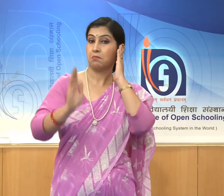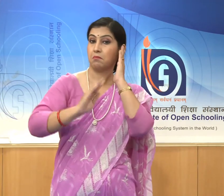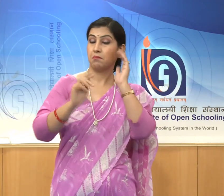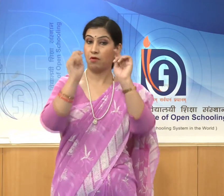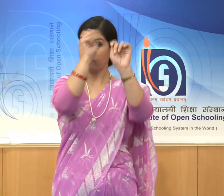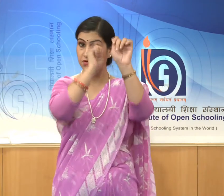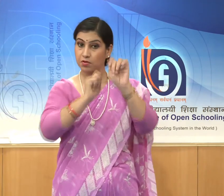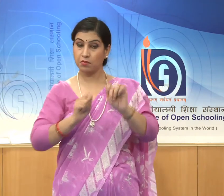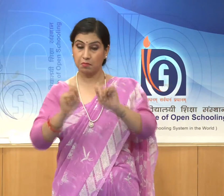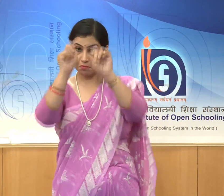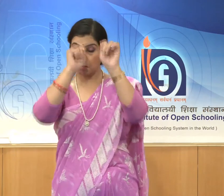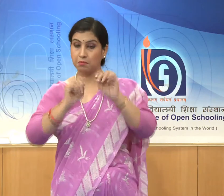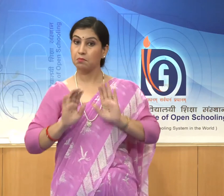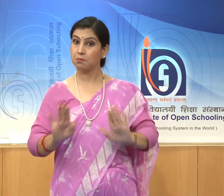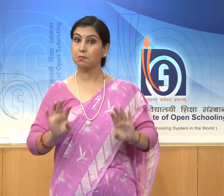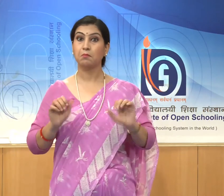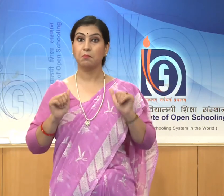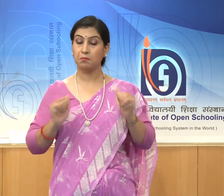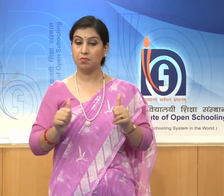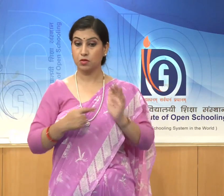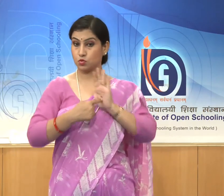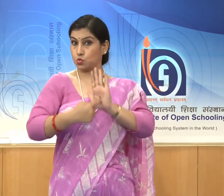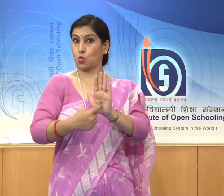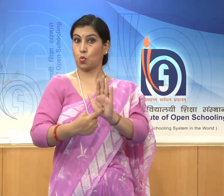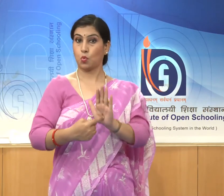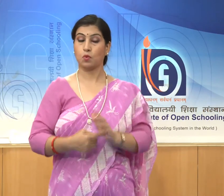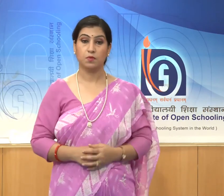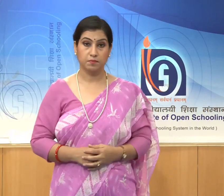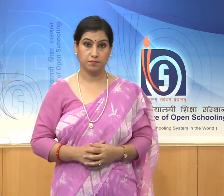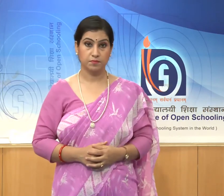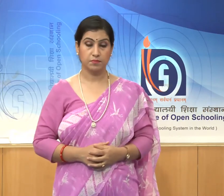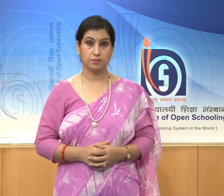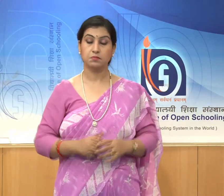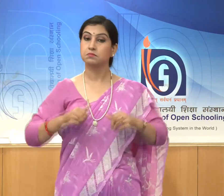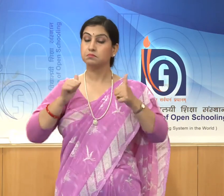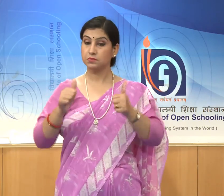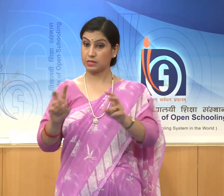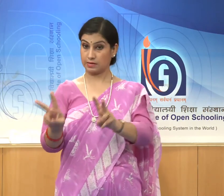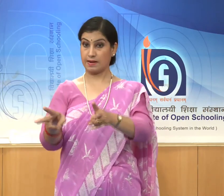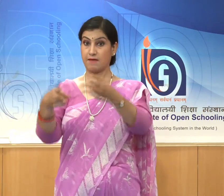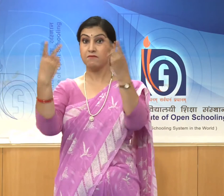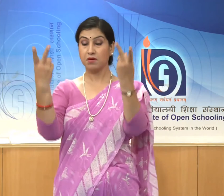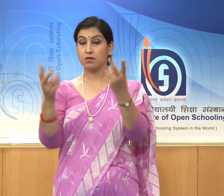present a different kind of quality